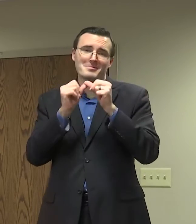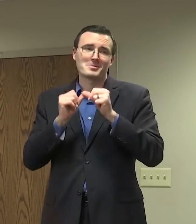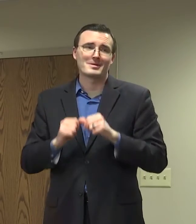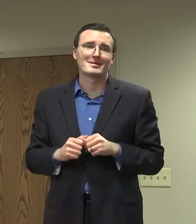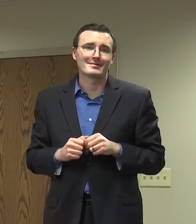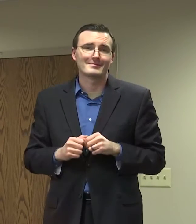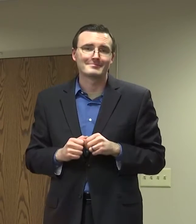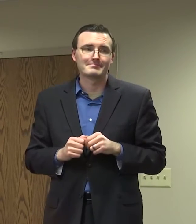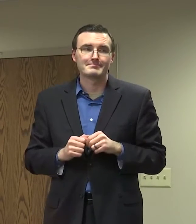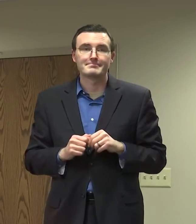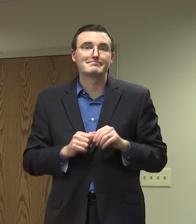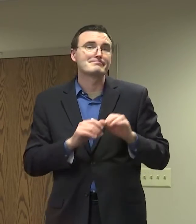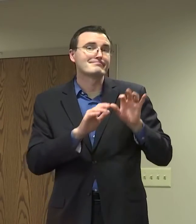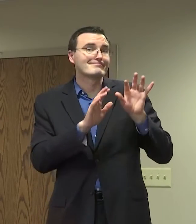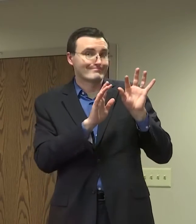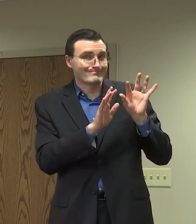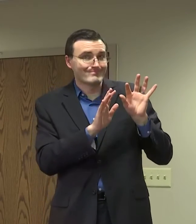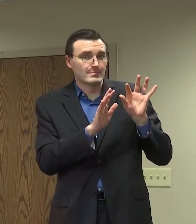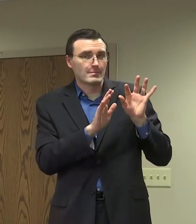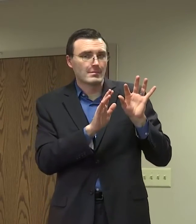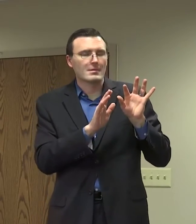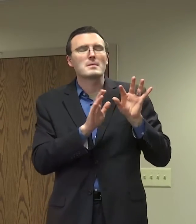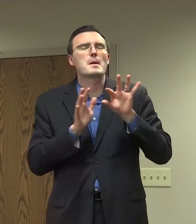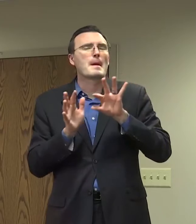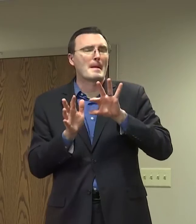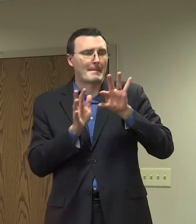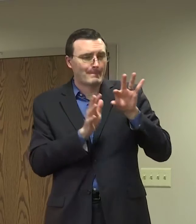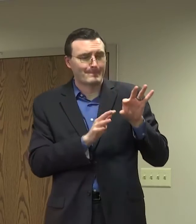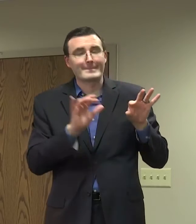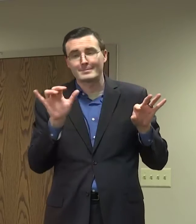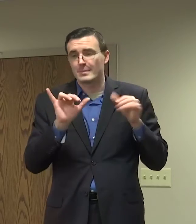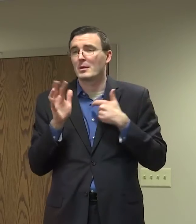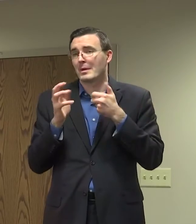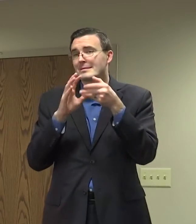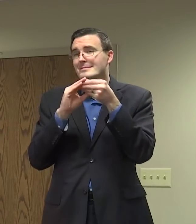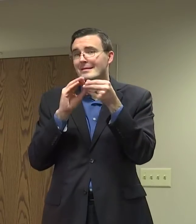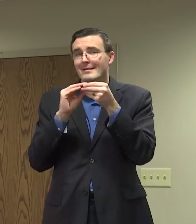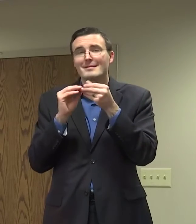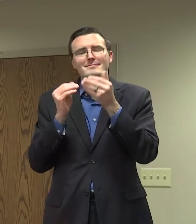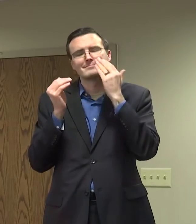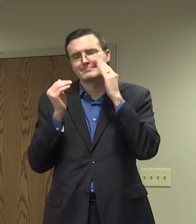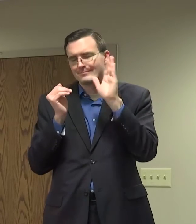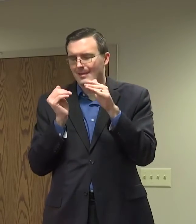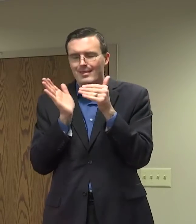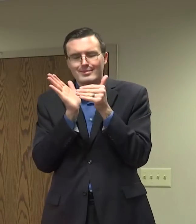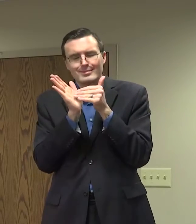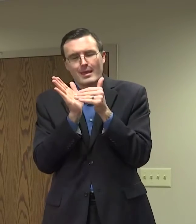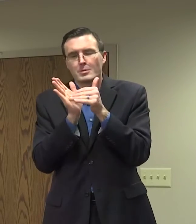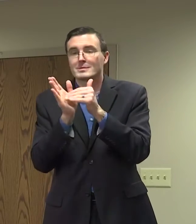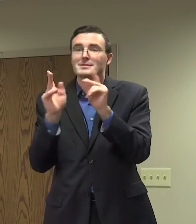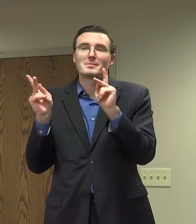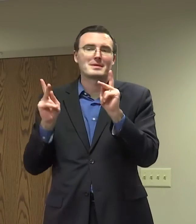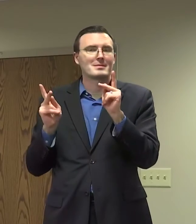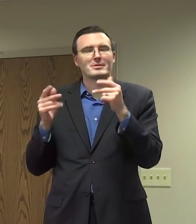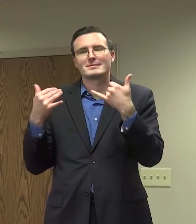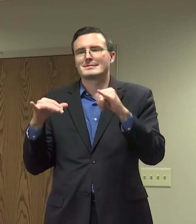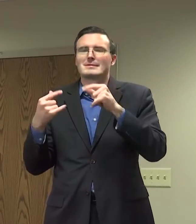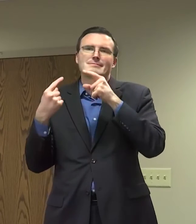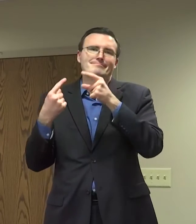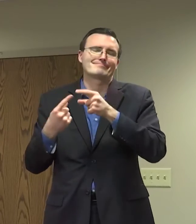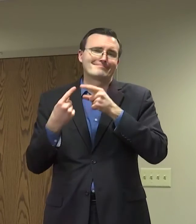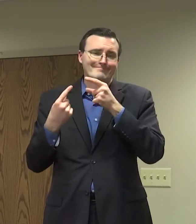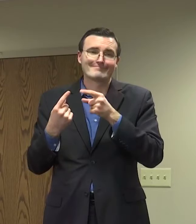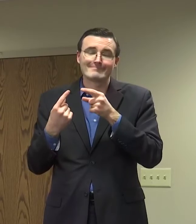community who are really struggling. Right now, I just want to say if you are struggling and in your house there is violence,